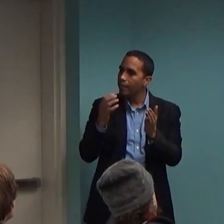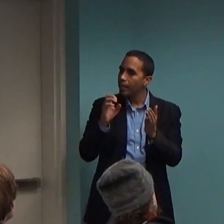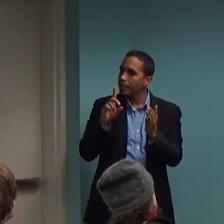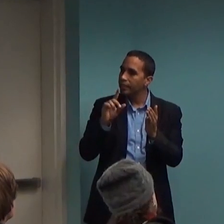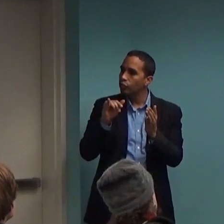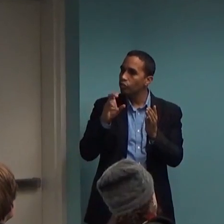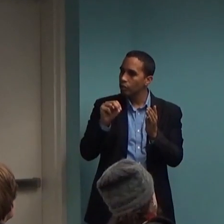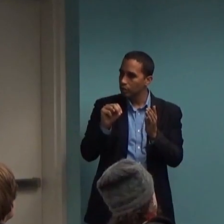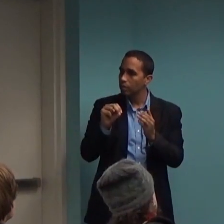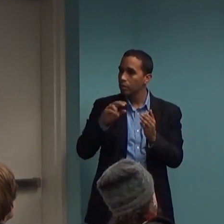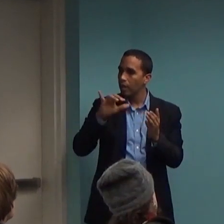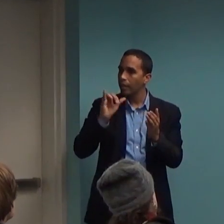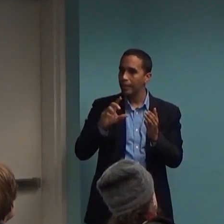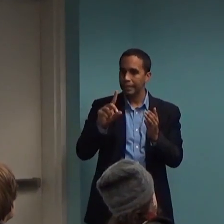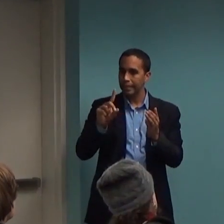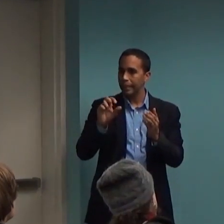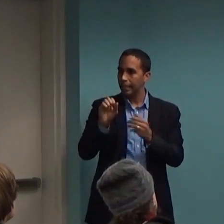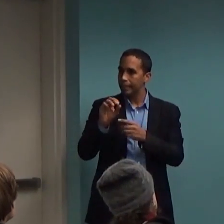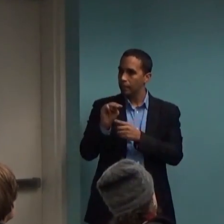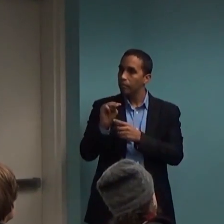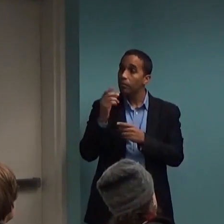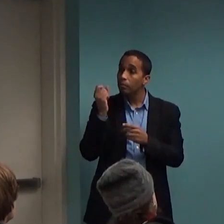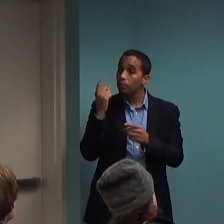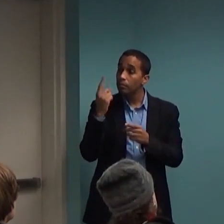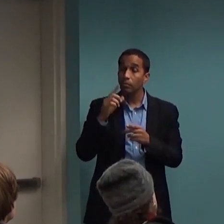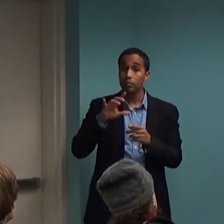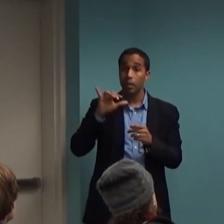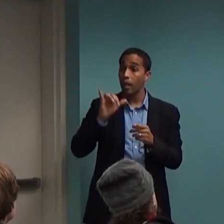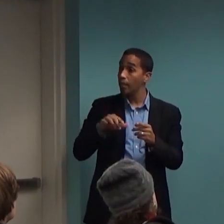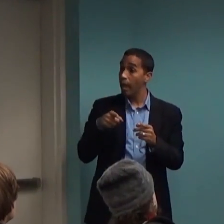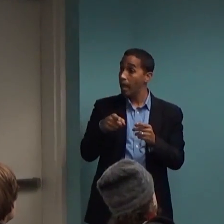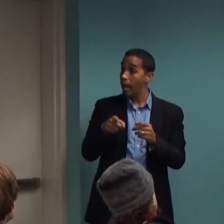those diagnoses do not have known medical bases. None of them do.